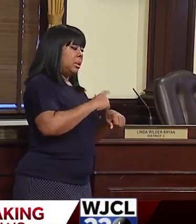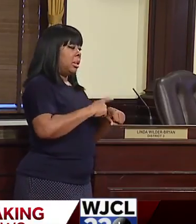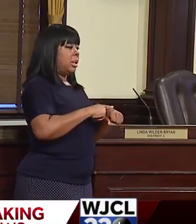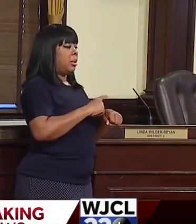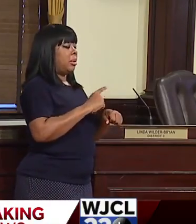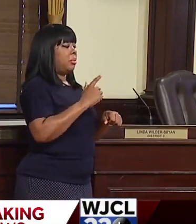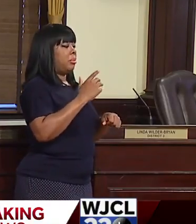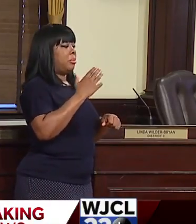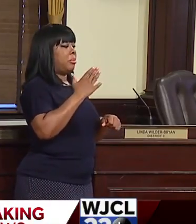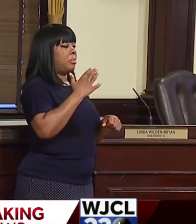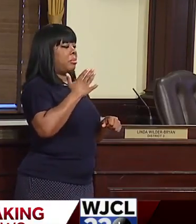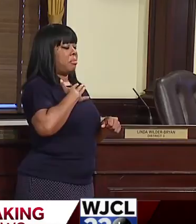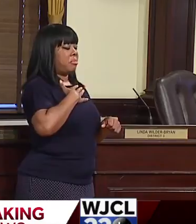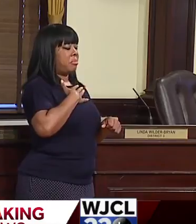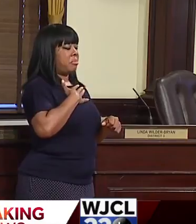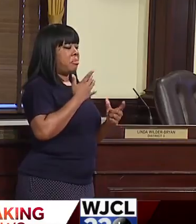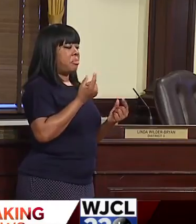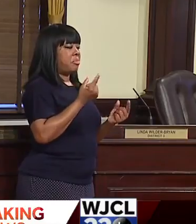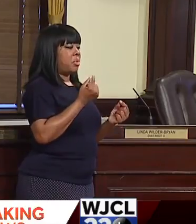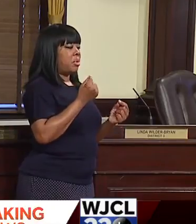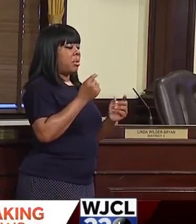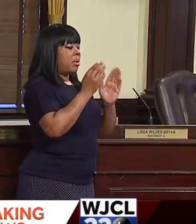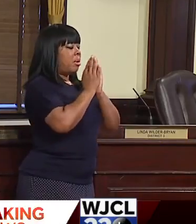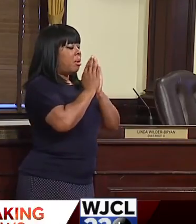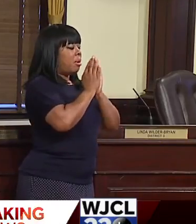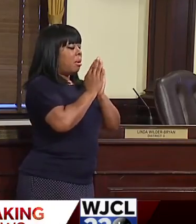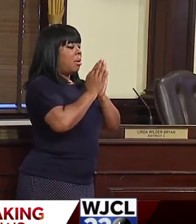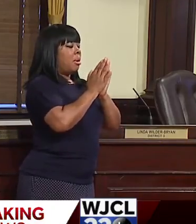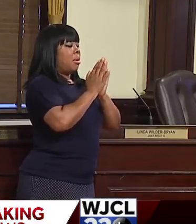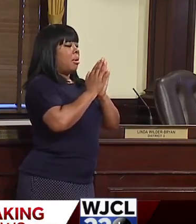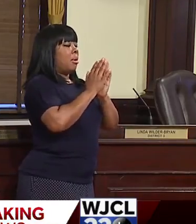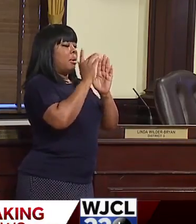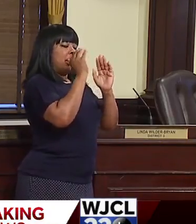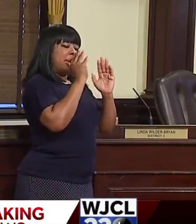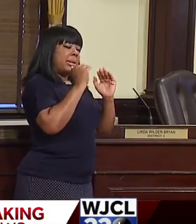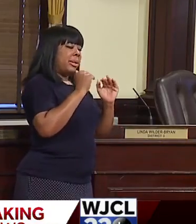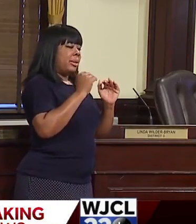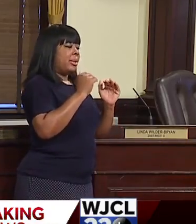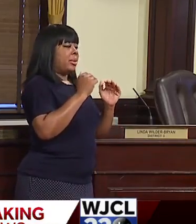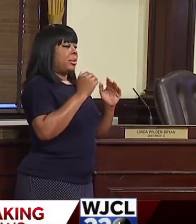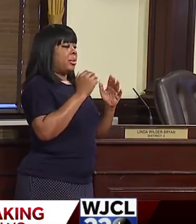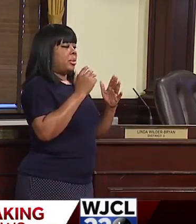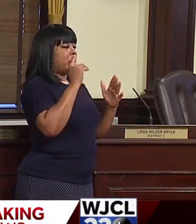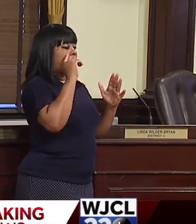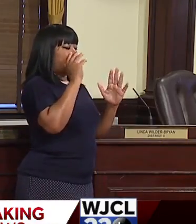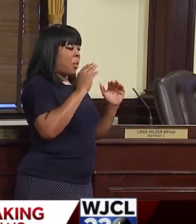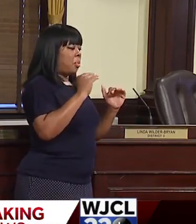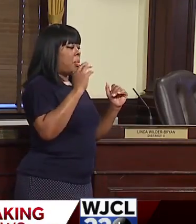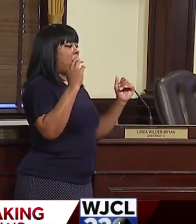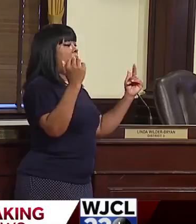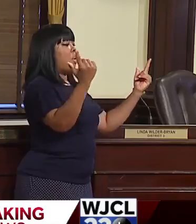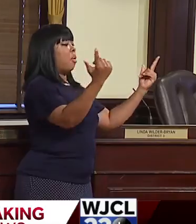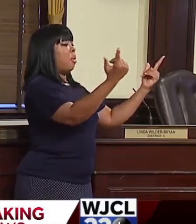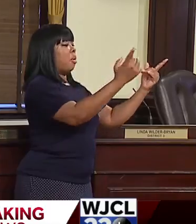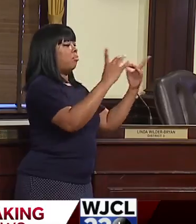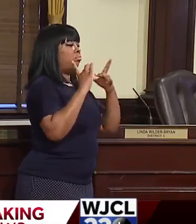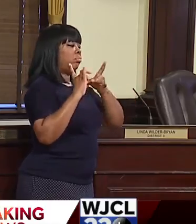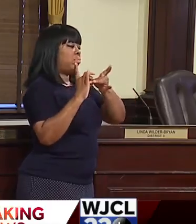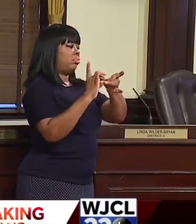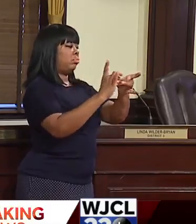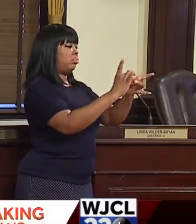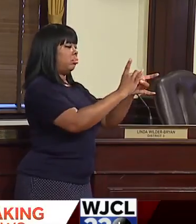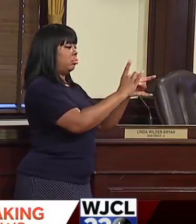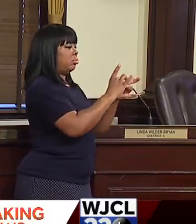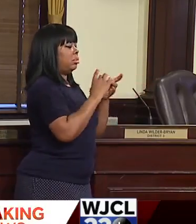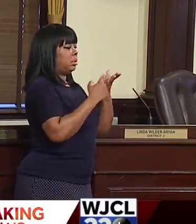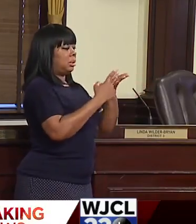praying for us that we get to a point where we speak on a united voice about the things that are important,